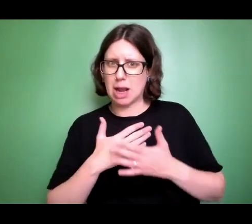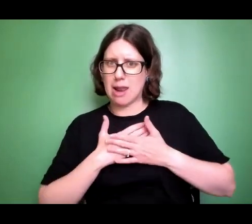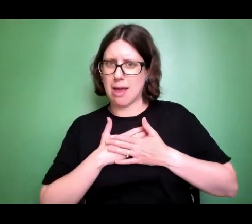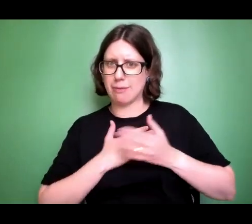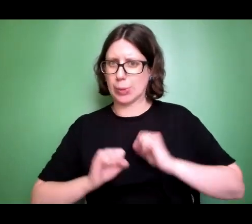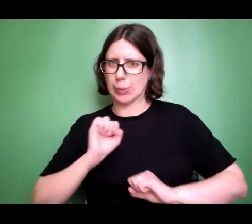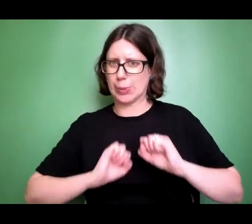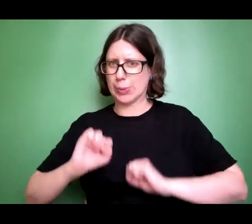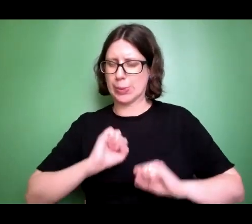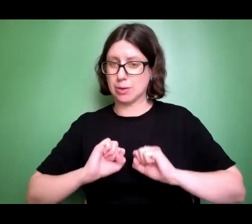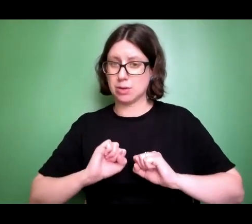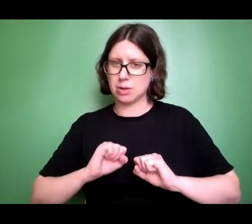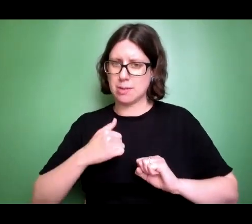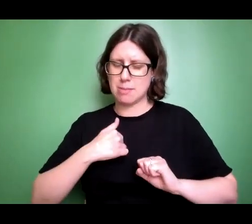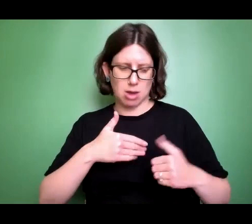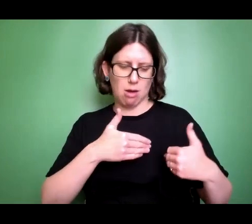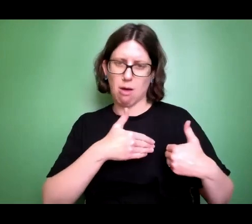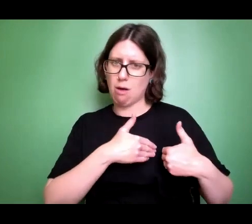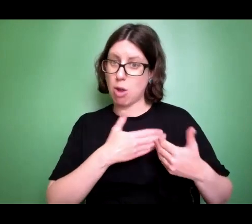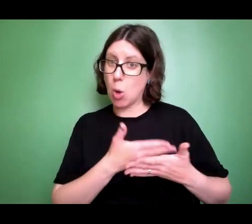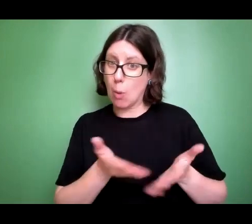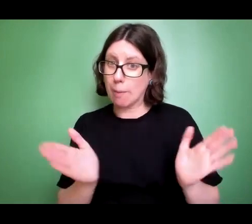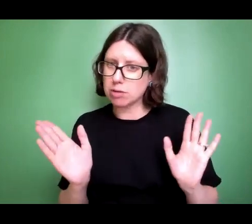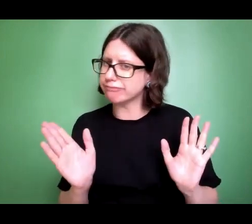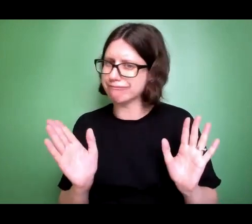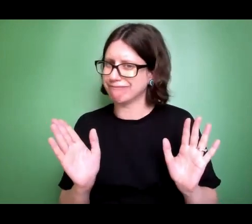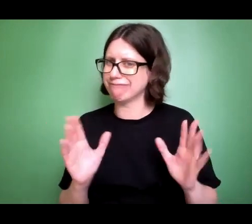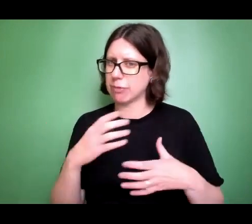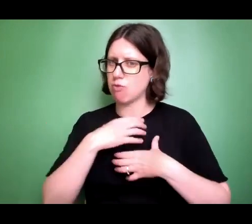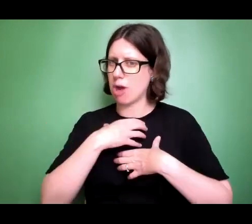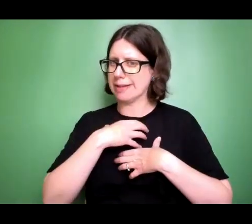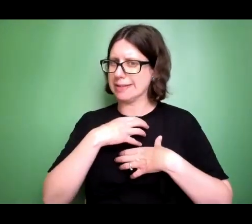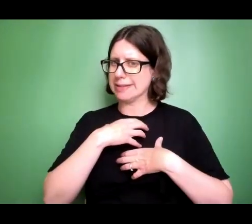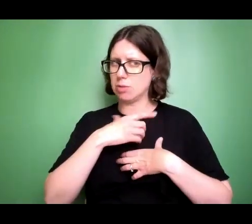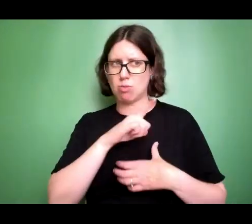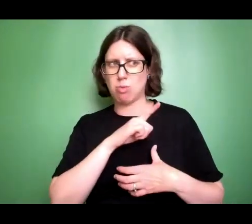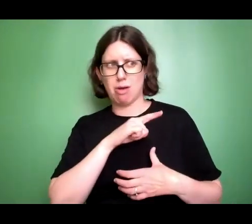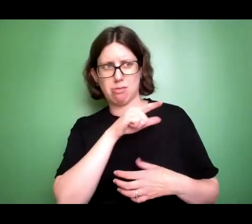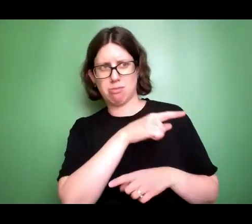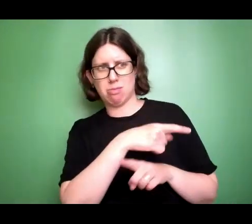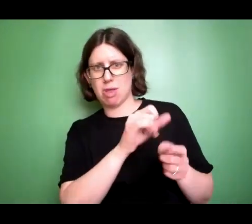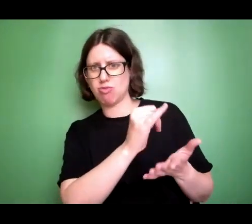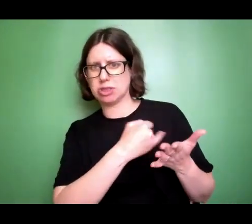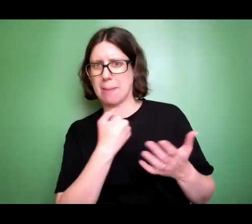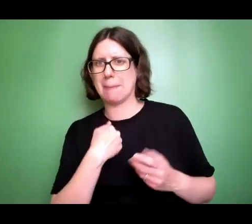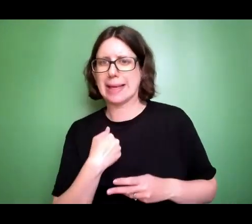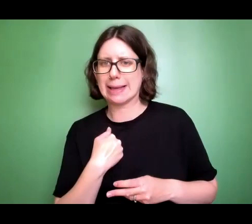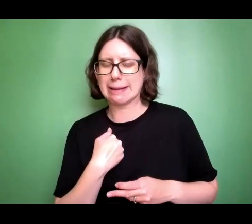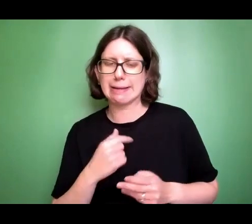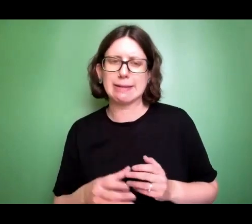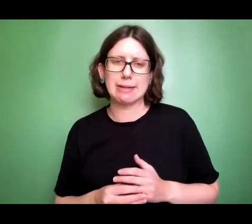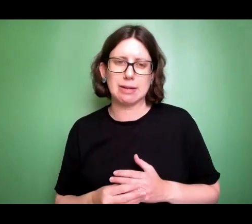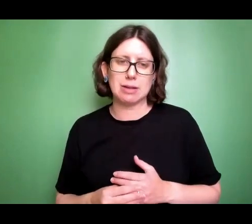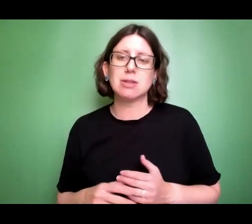I'm afraid of opening my heart and letting people in because I'm scared that they'll reject my love. So what I can do is I